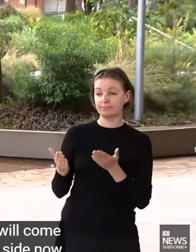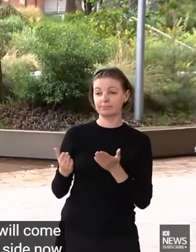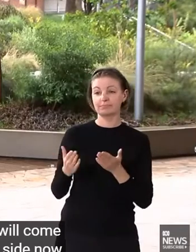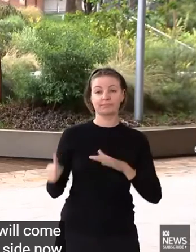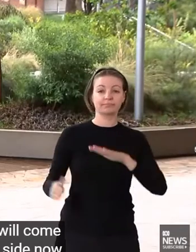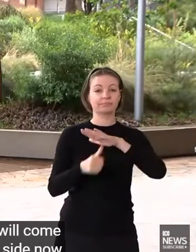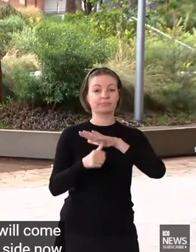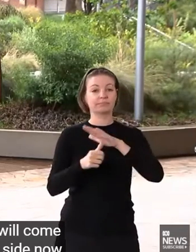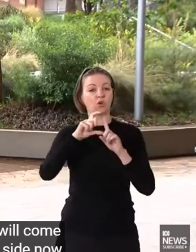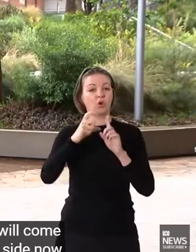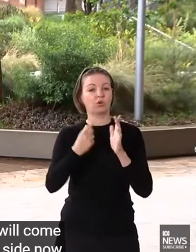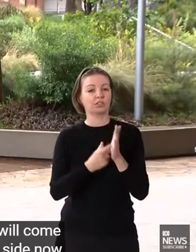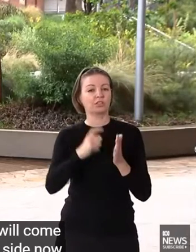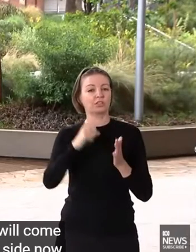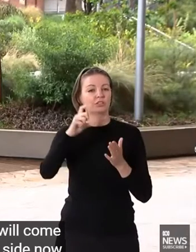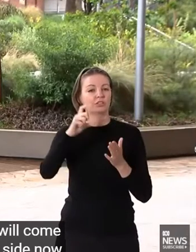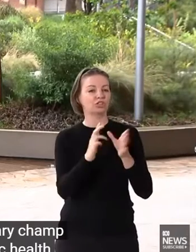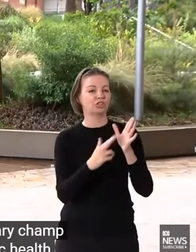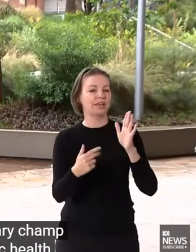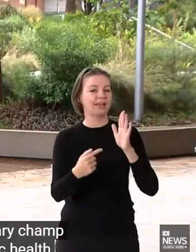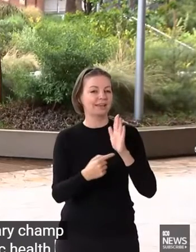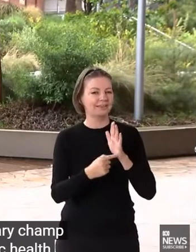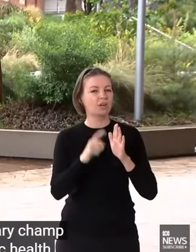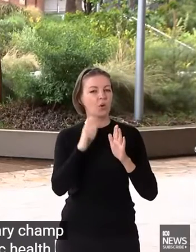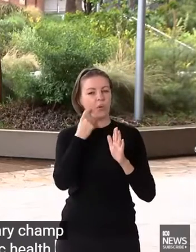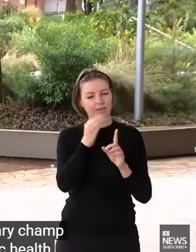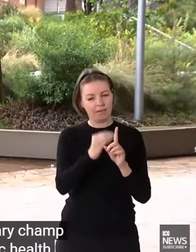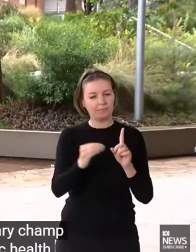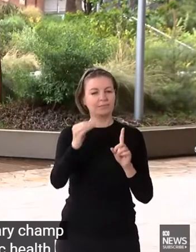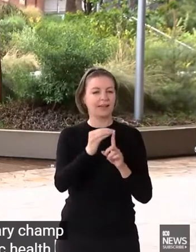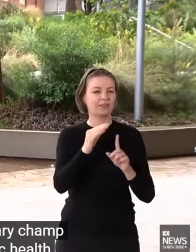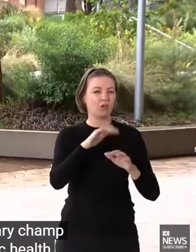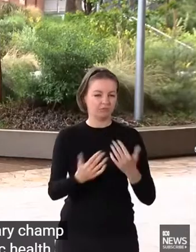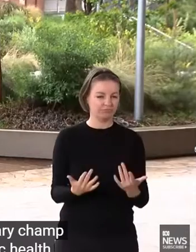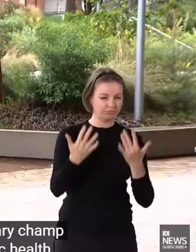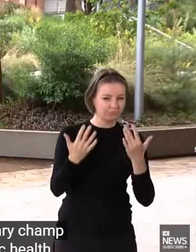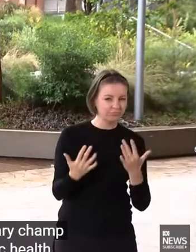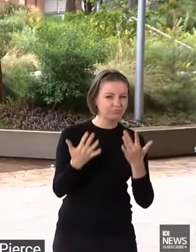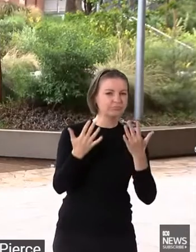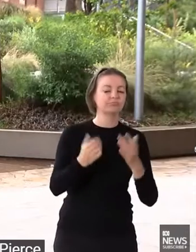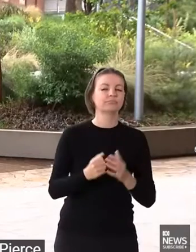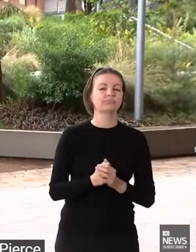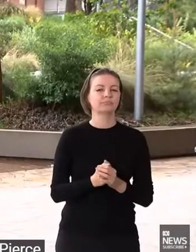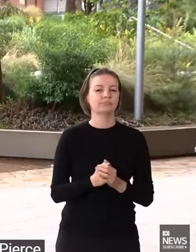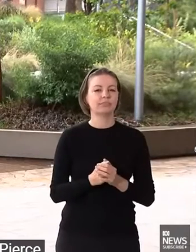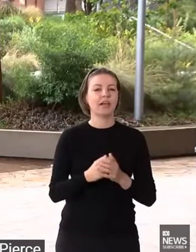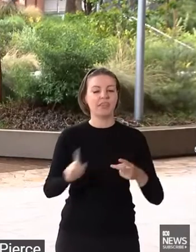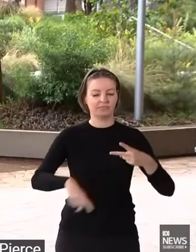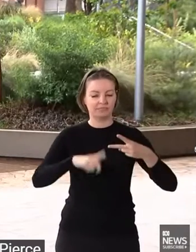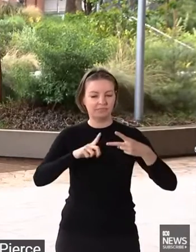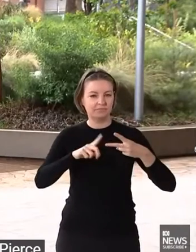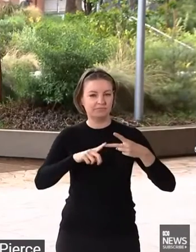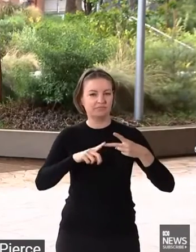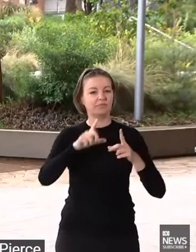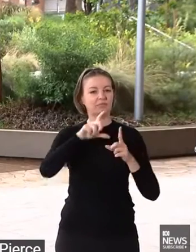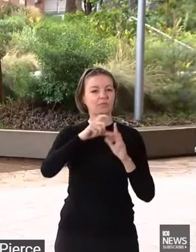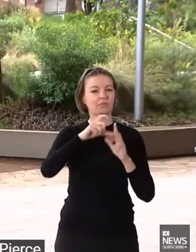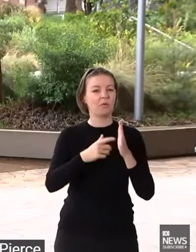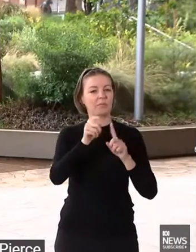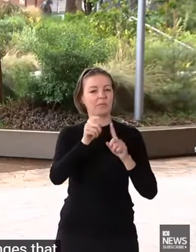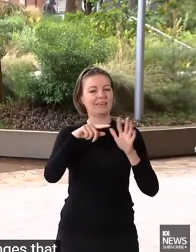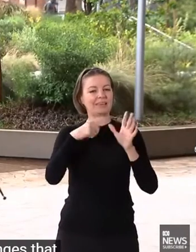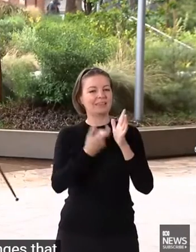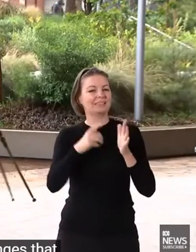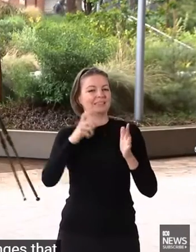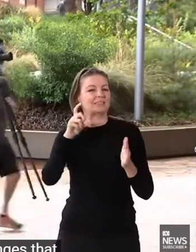Dr Kerry Chan, who will give a public health update. then Susan Pearce will speak to the changes that